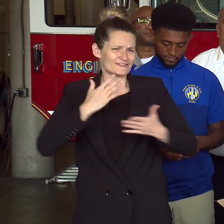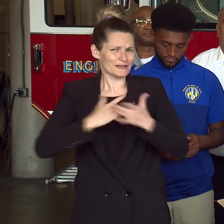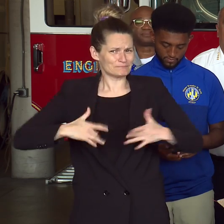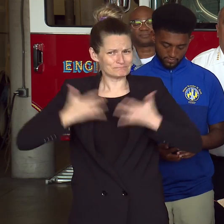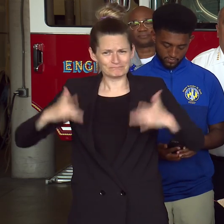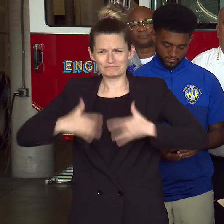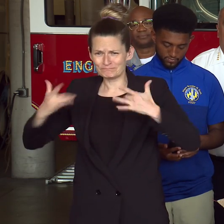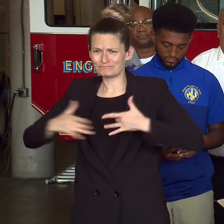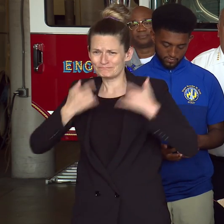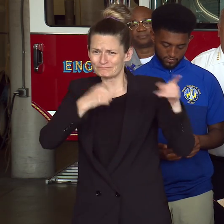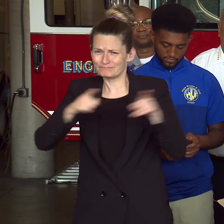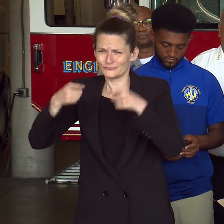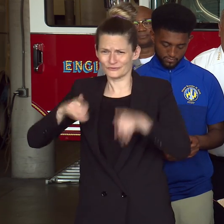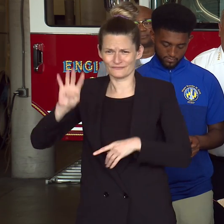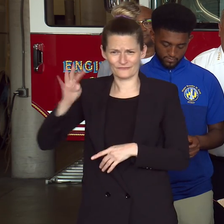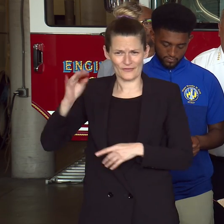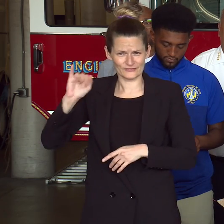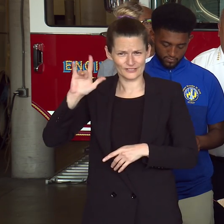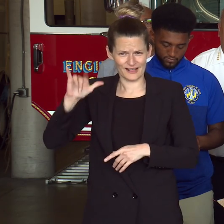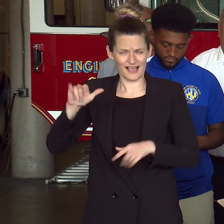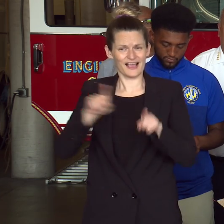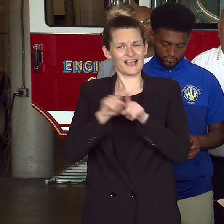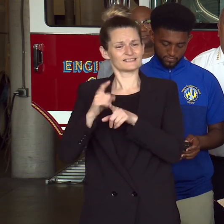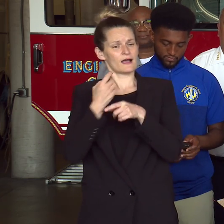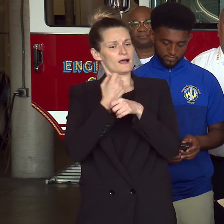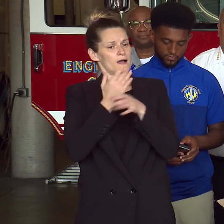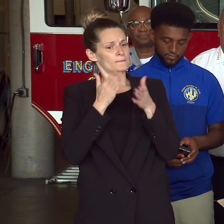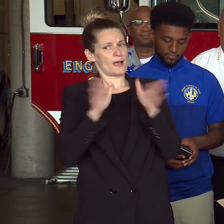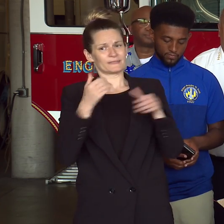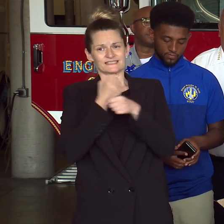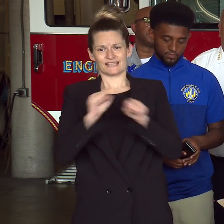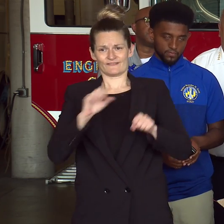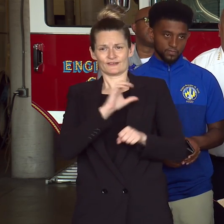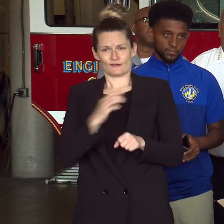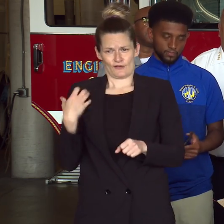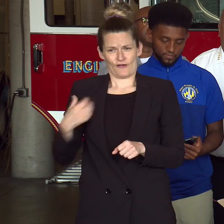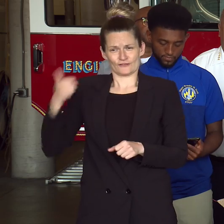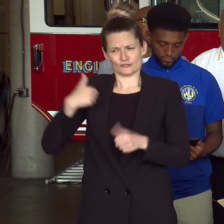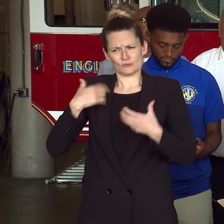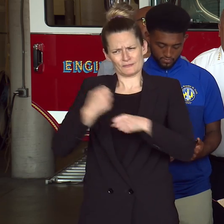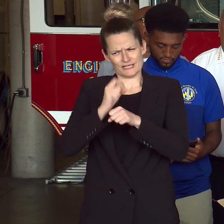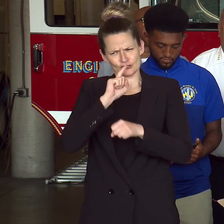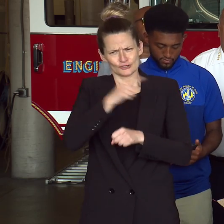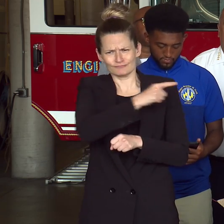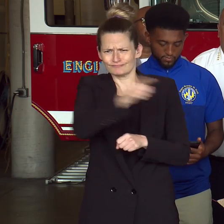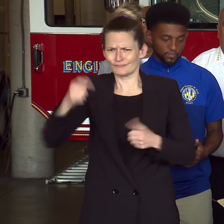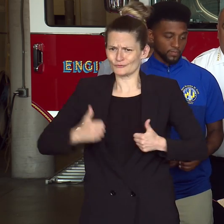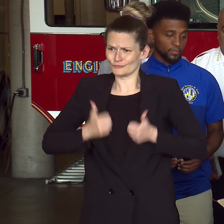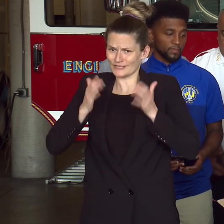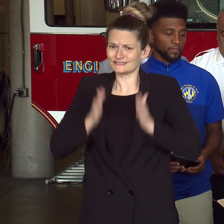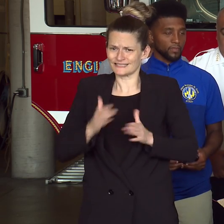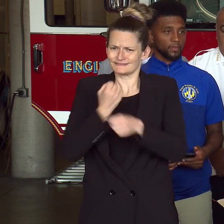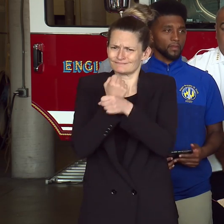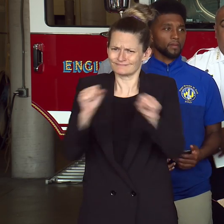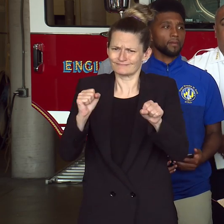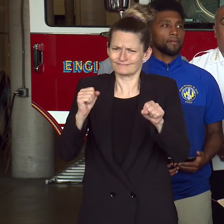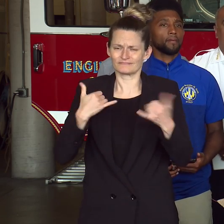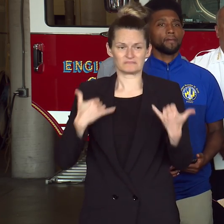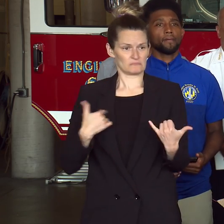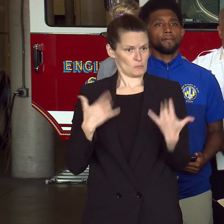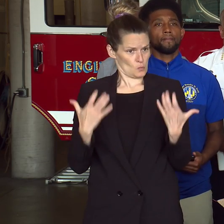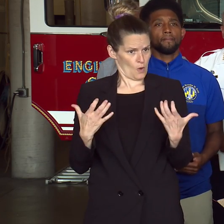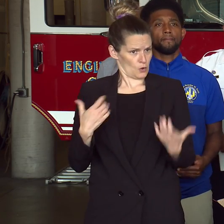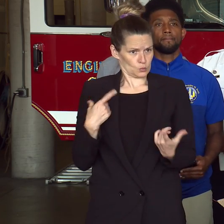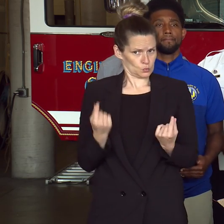our goal is to ensure the safety of all residents. Now I will turn over to Mayor Scott to help kick